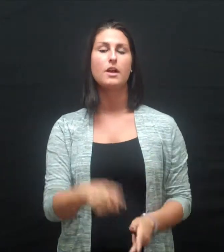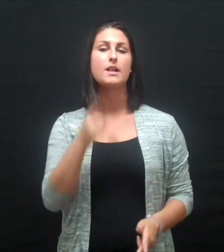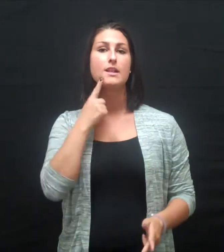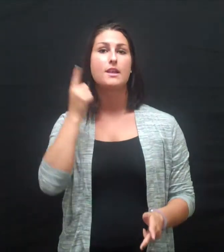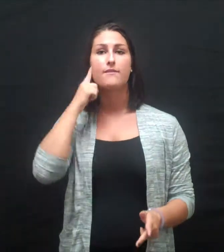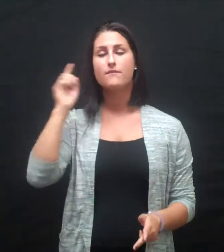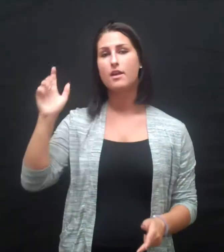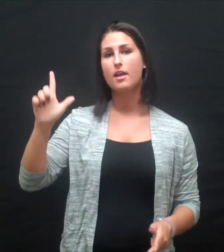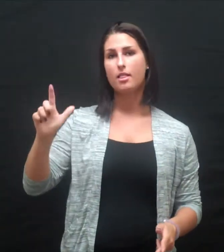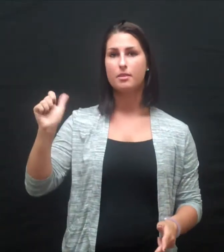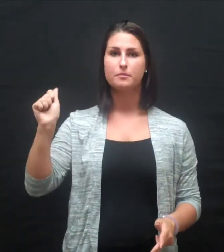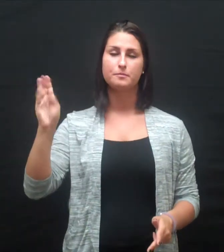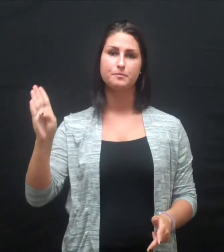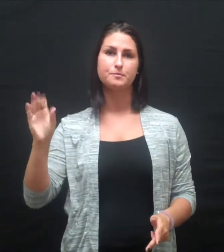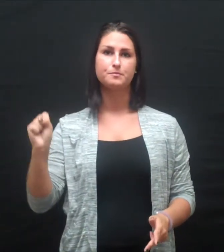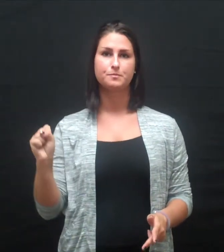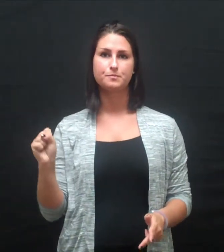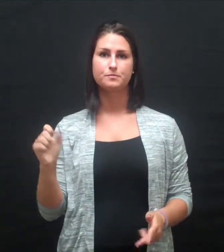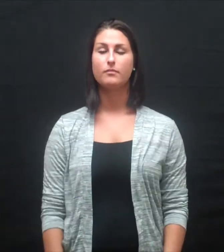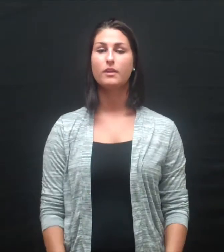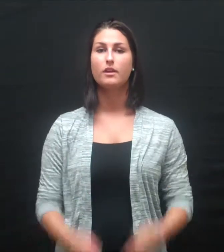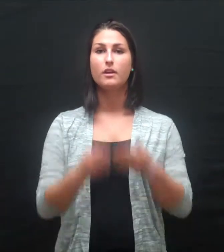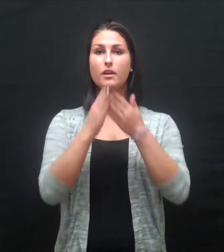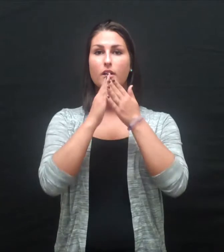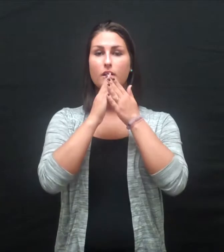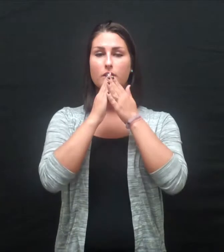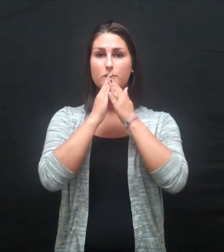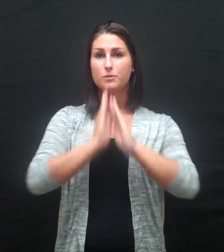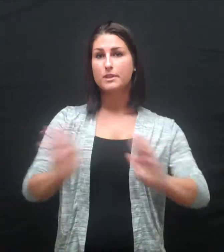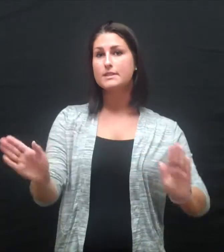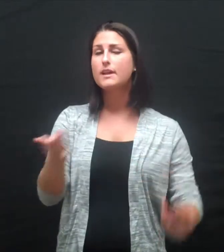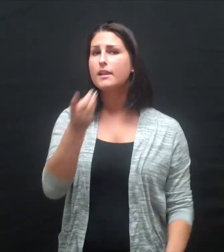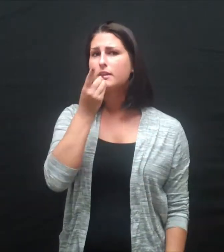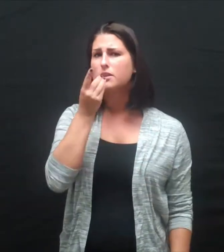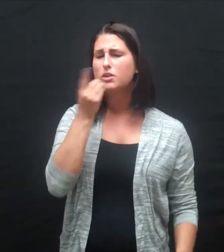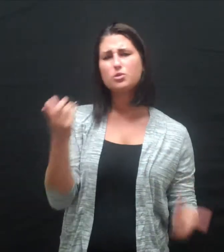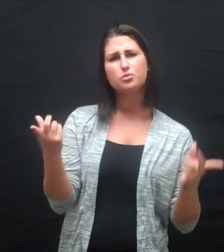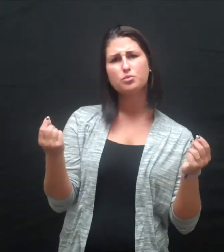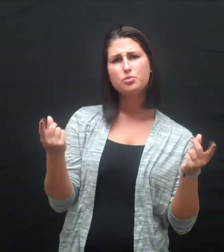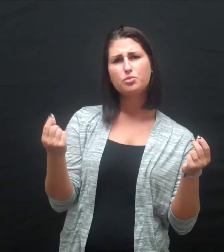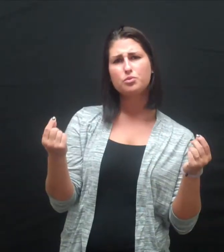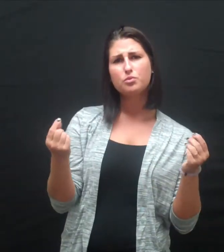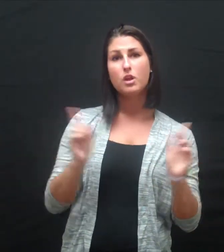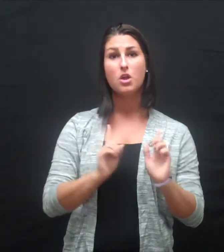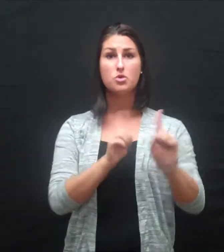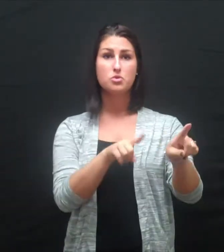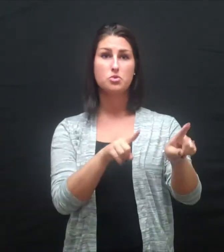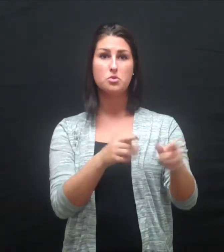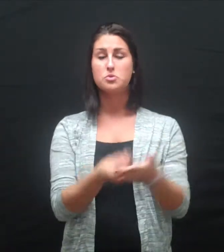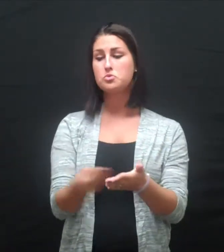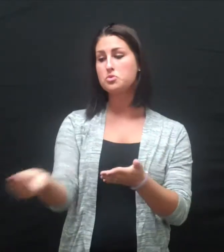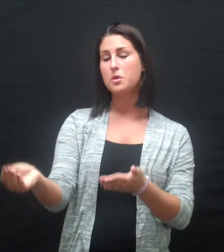deaf people come. They come together, and they have a fun night.